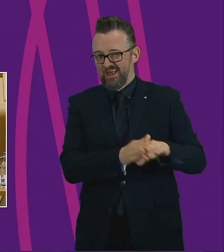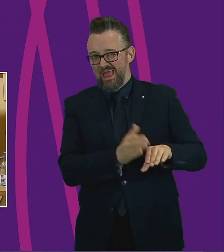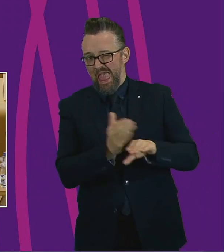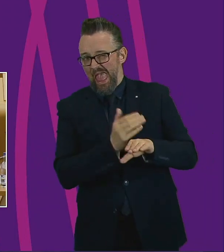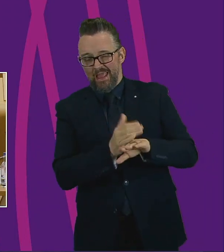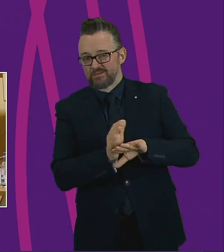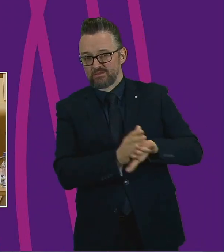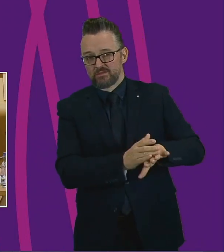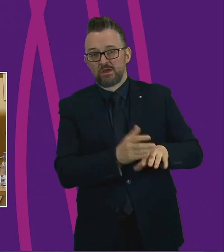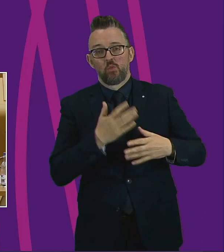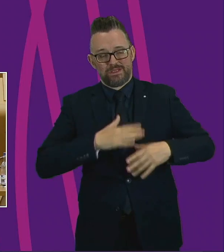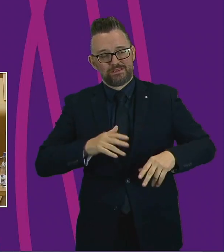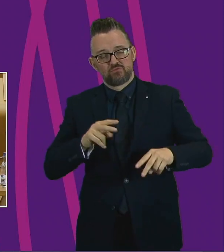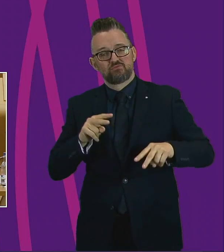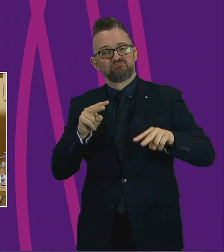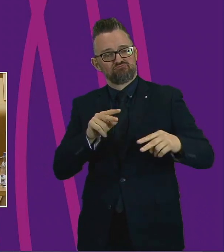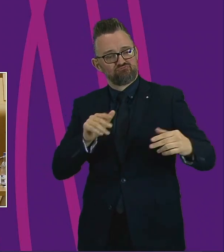it.